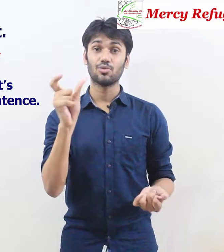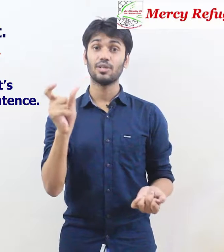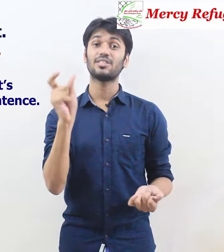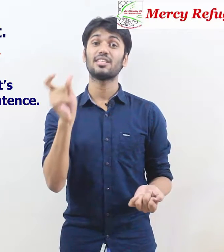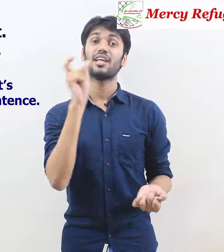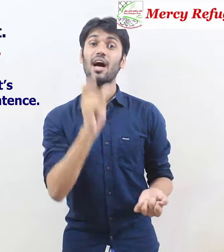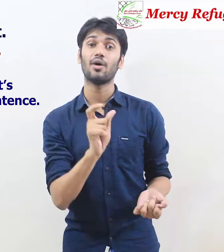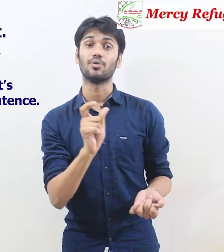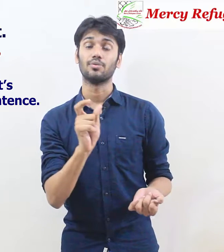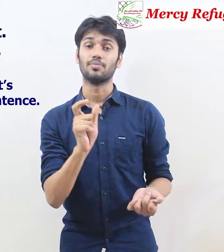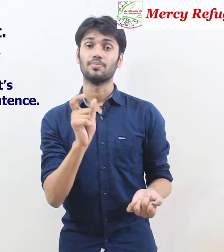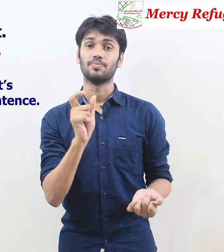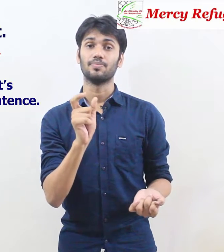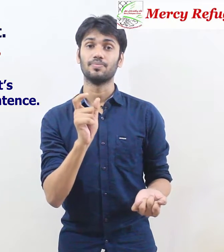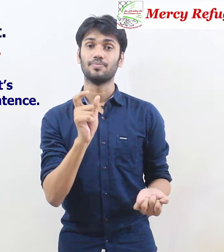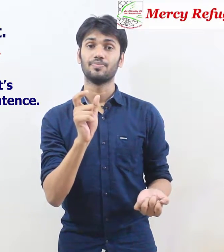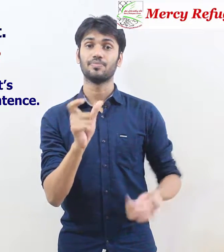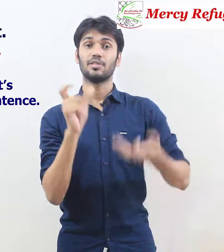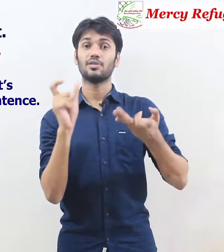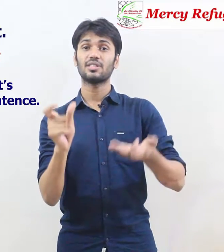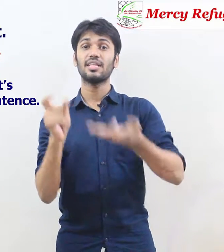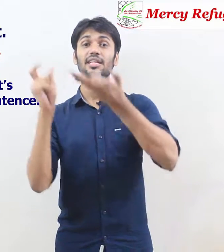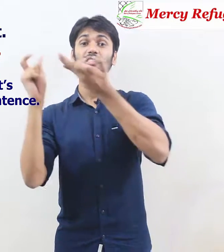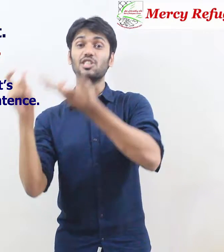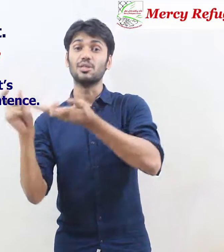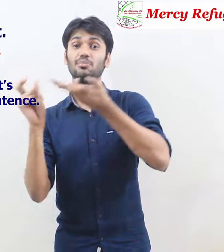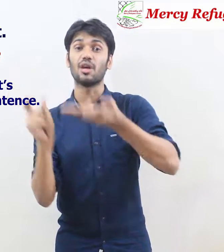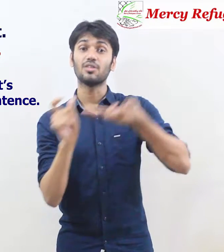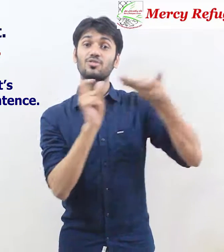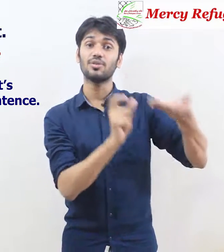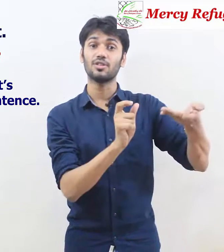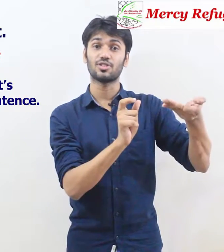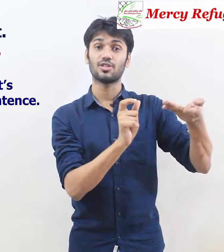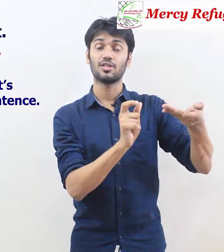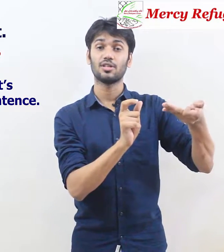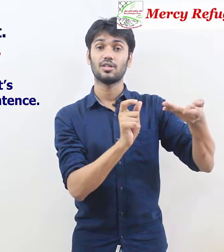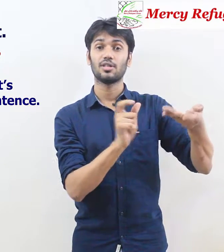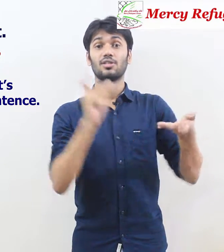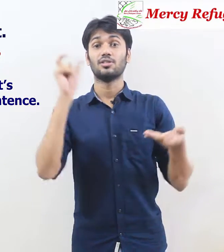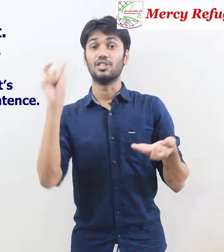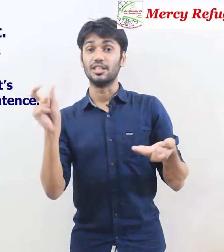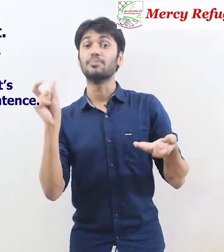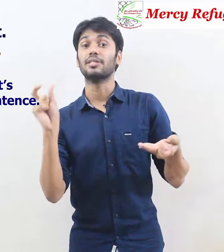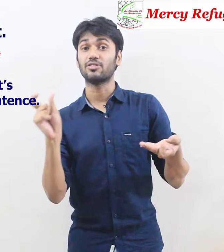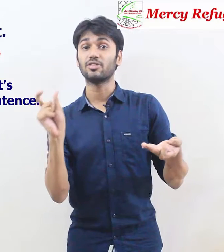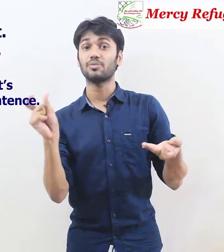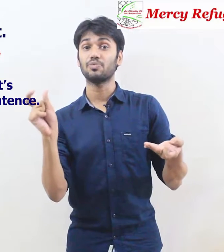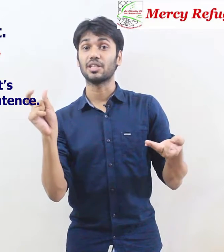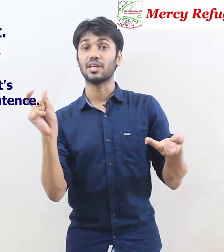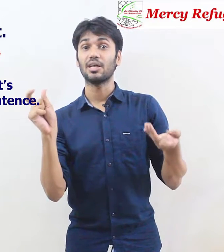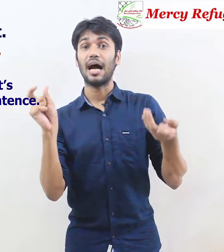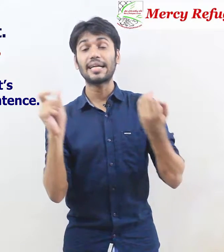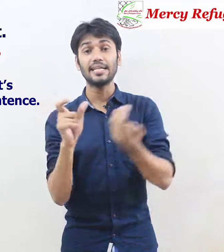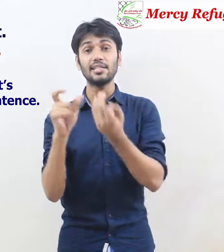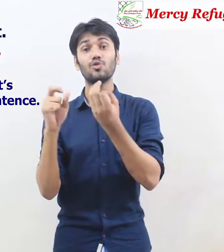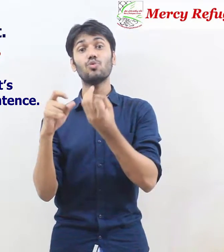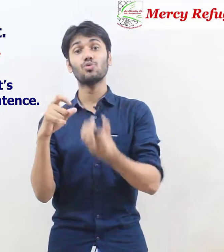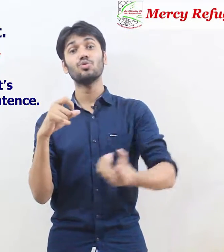why it's a noun you can say Jim runs fast Jim is the subject again if you want to